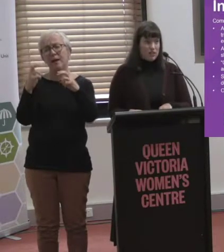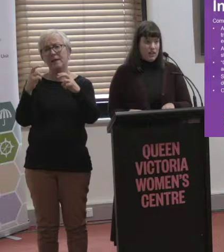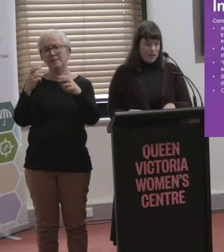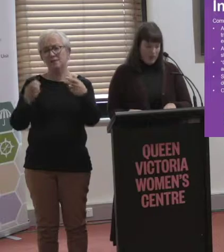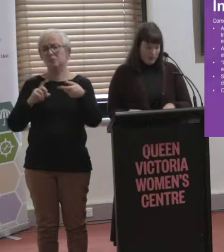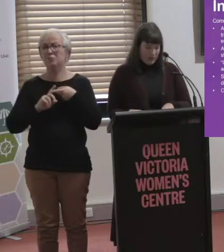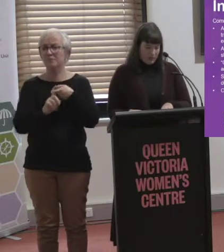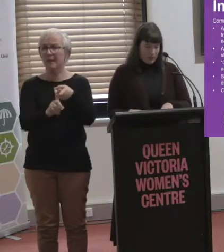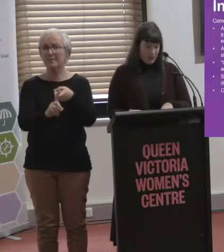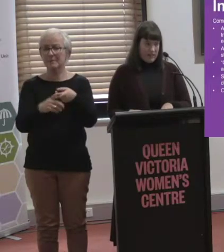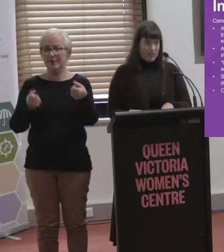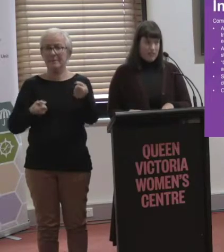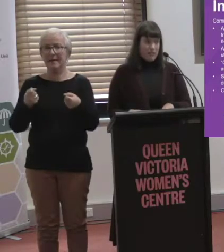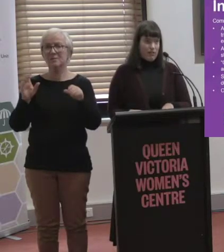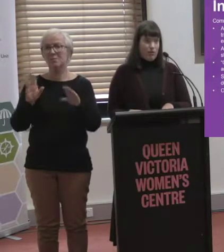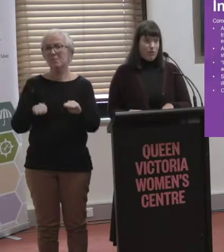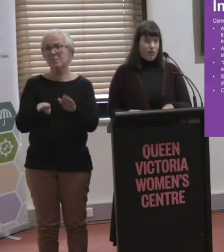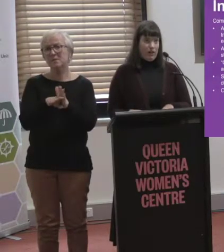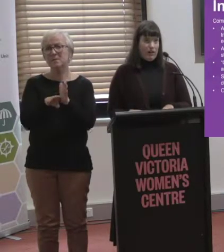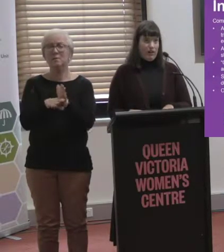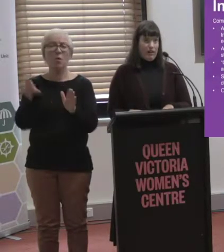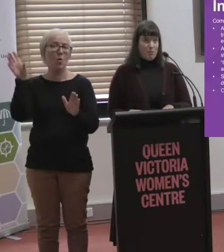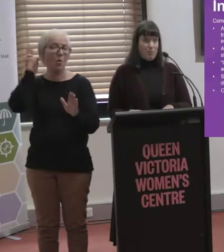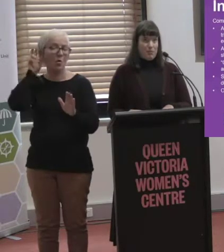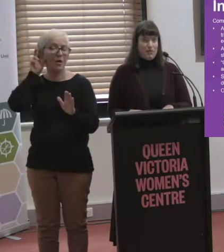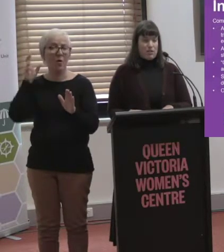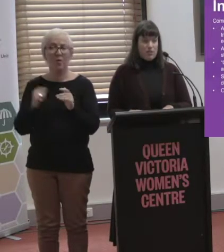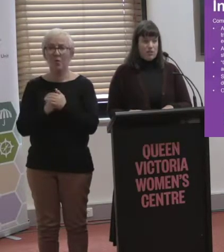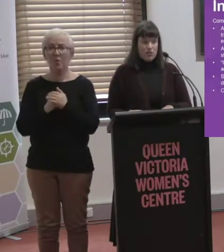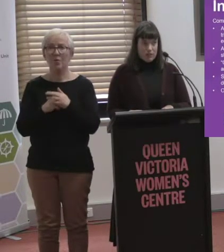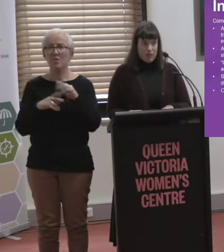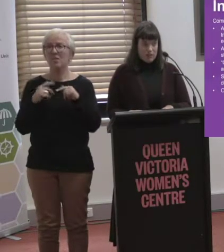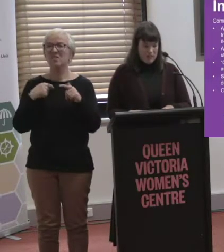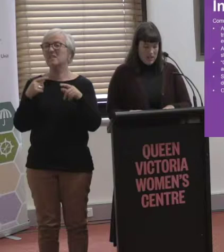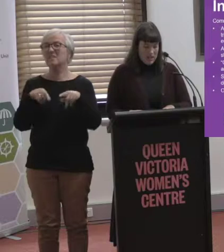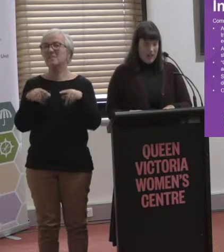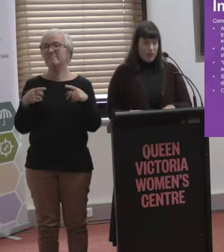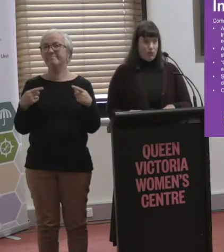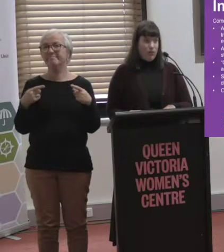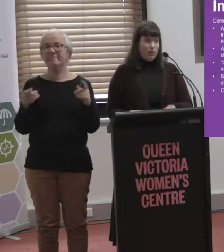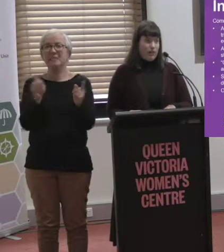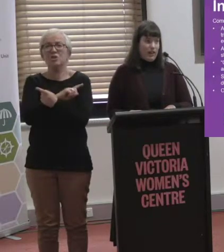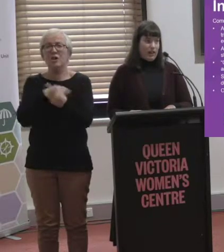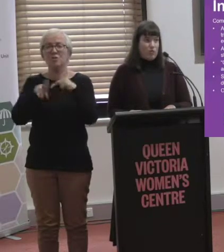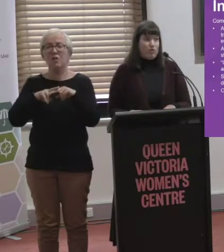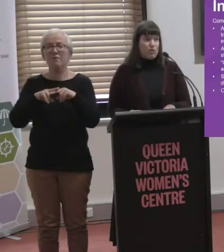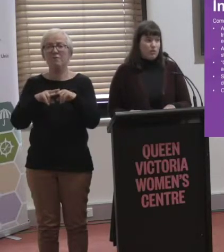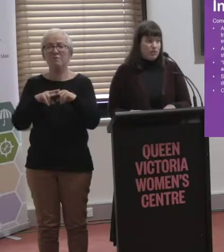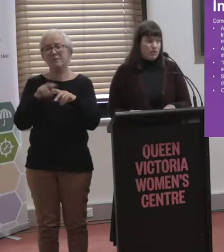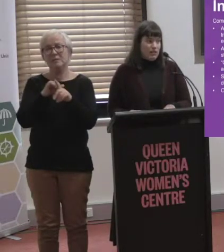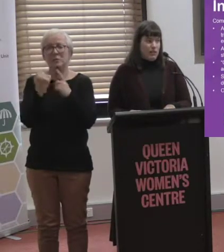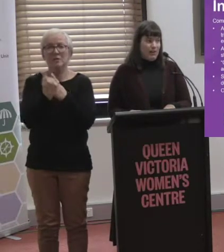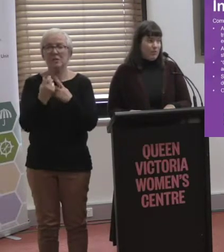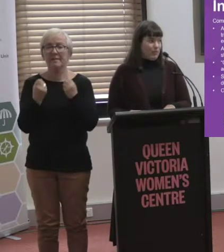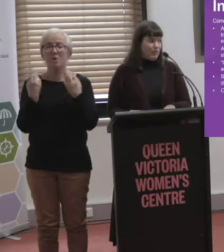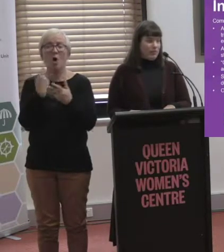stations, audio announcements for perhaps if there's a change of circumstances, and they're audio only, and there's no visual